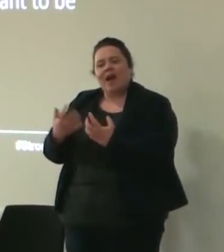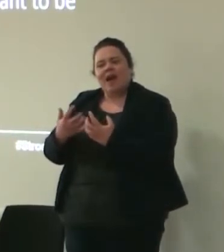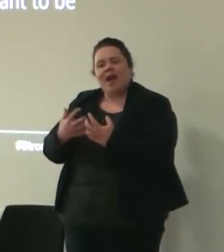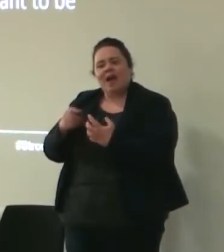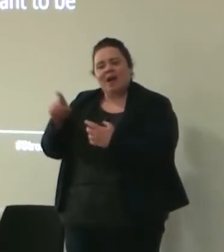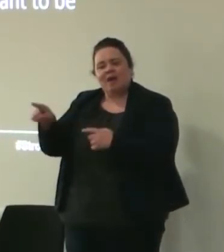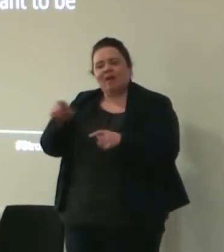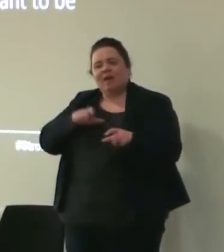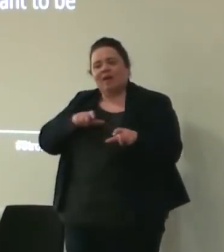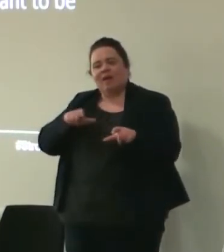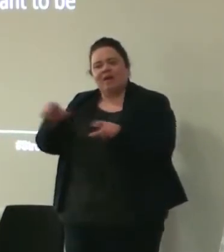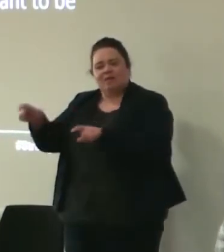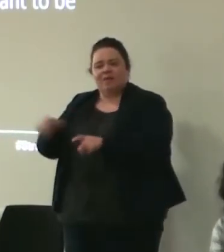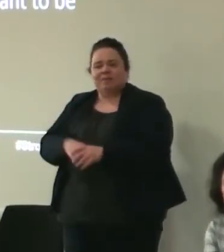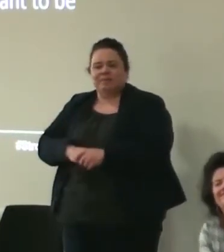on so